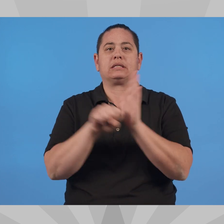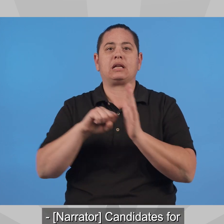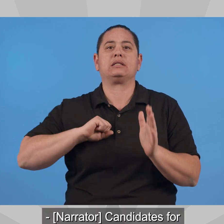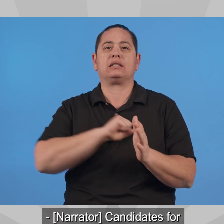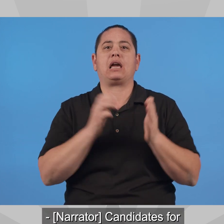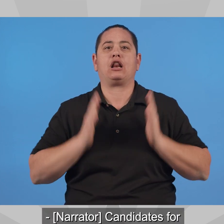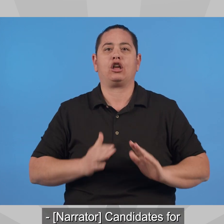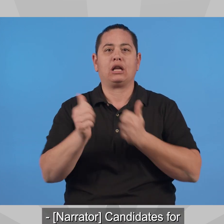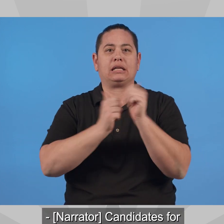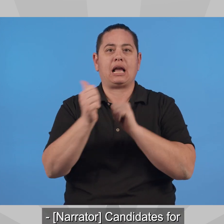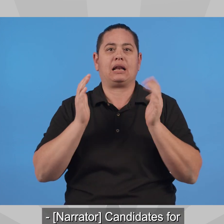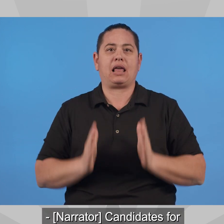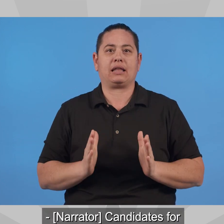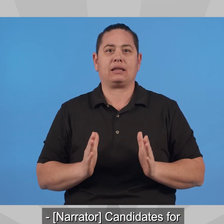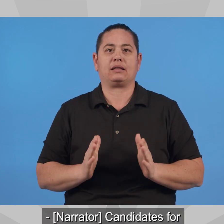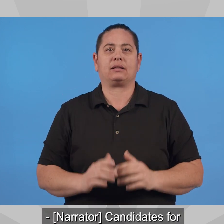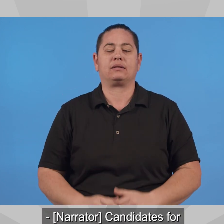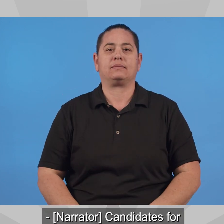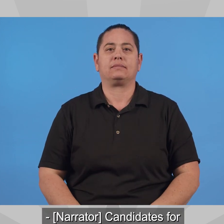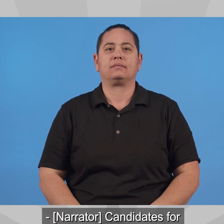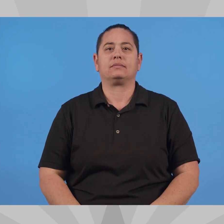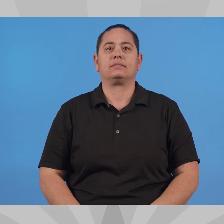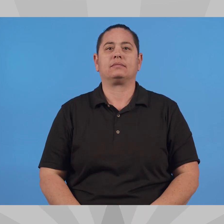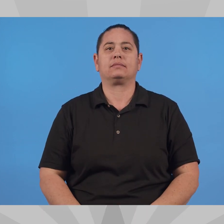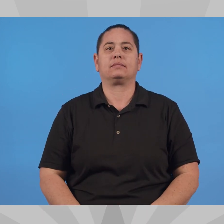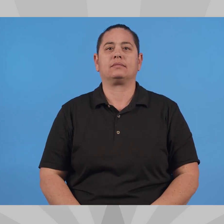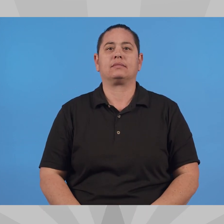Candidates for State Senator, District 22